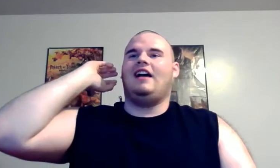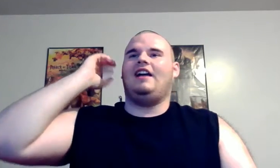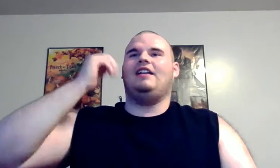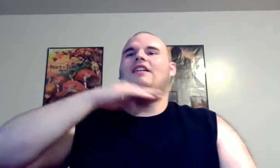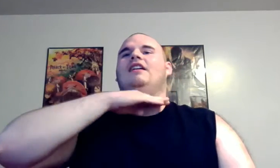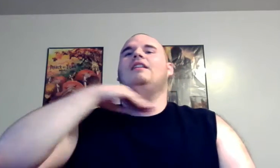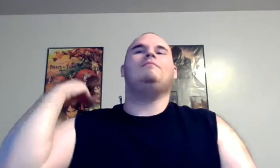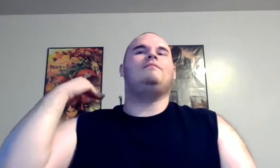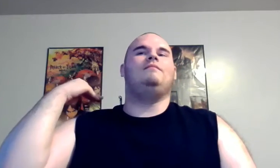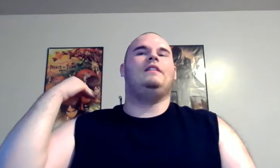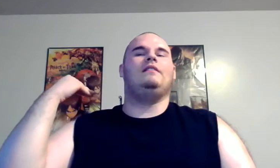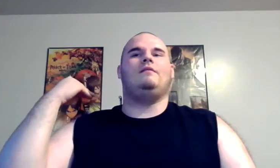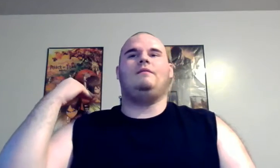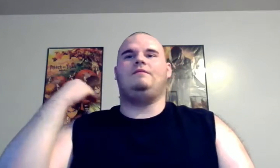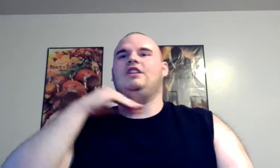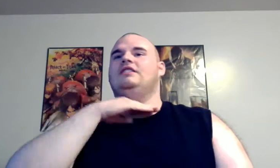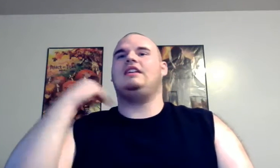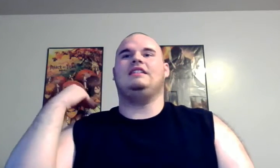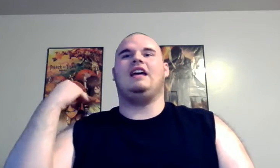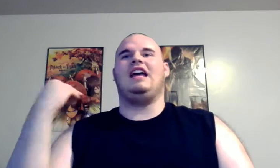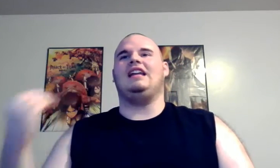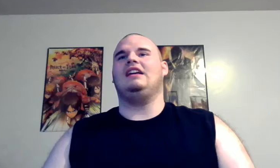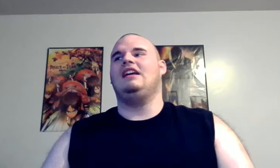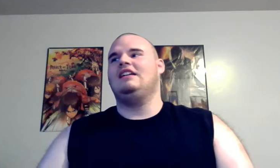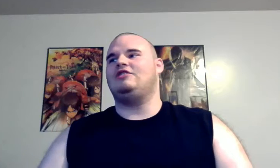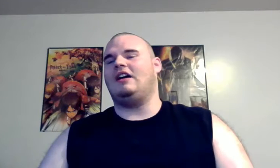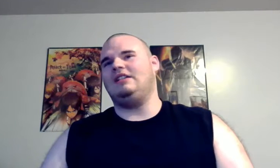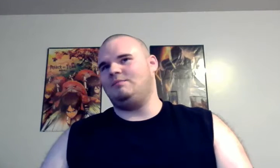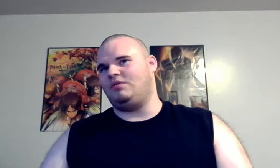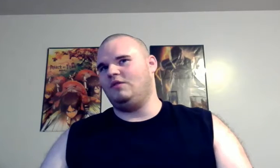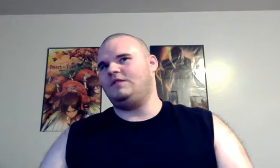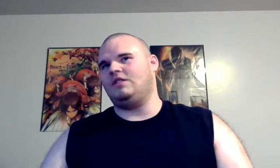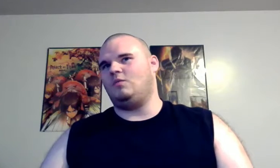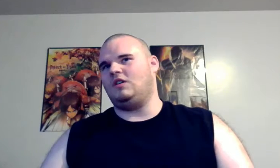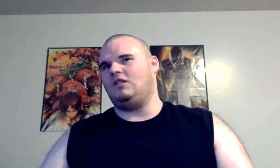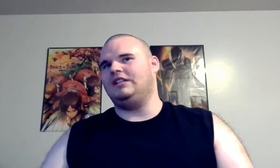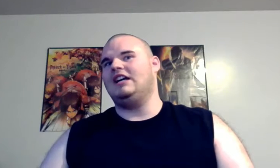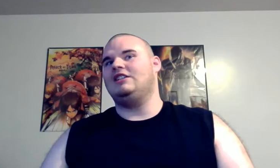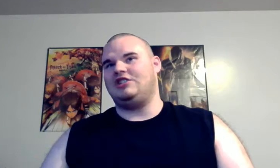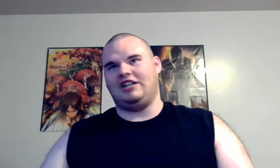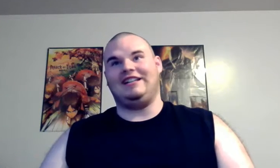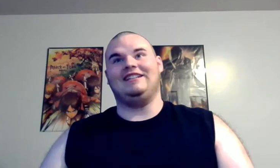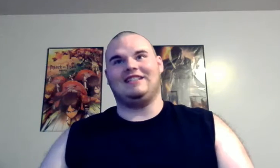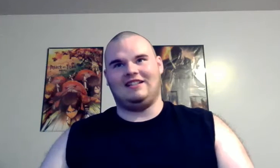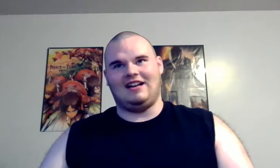and uh just his head trying to prove to the world Chucky is alive